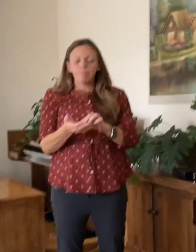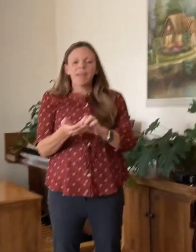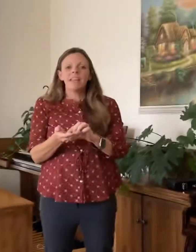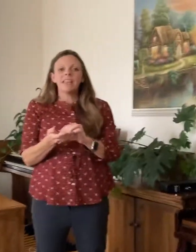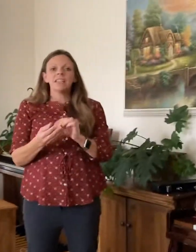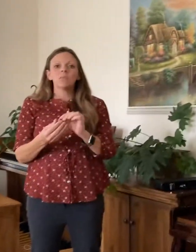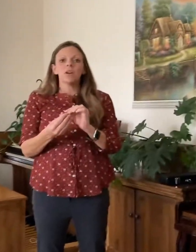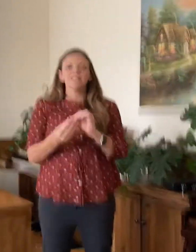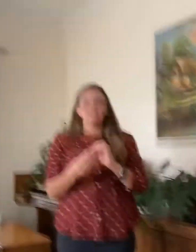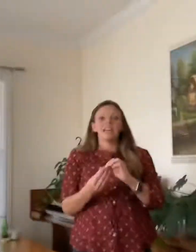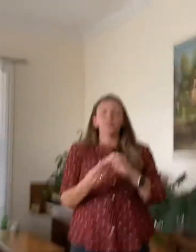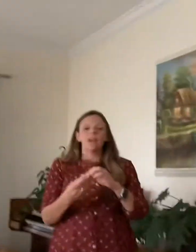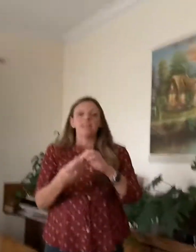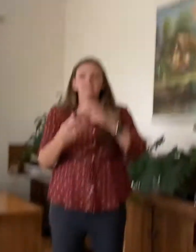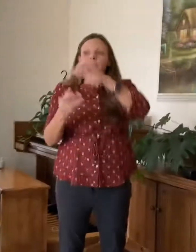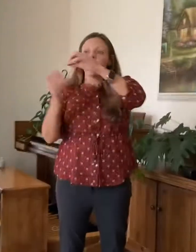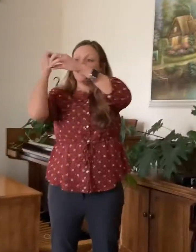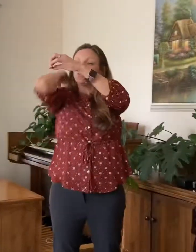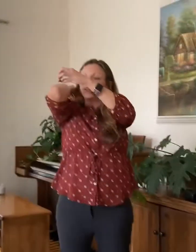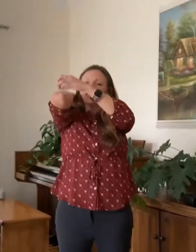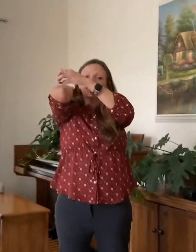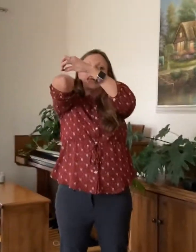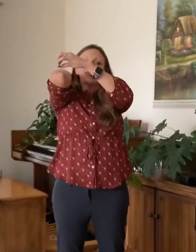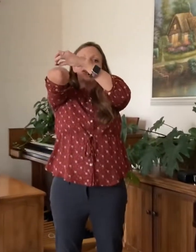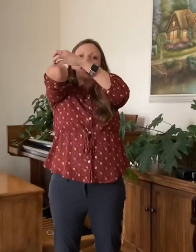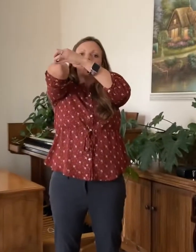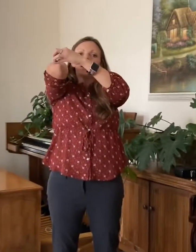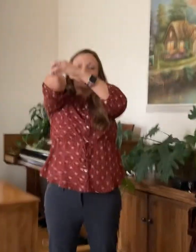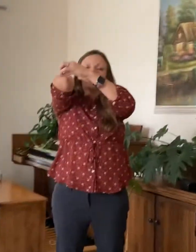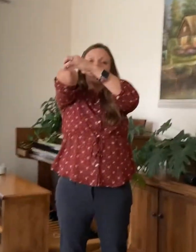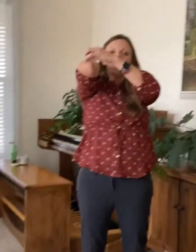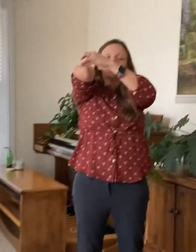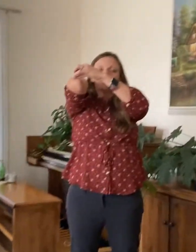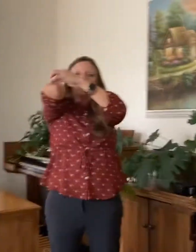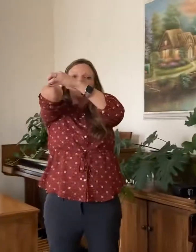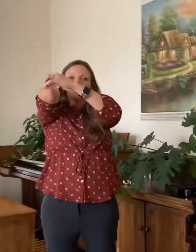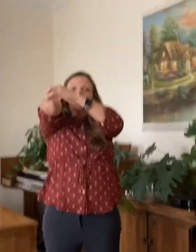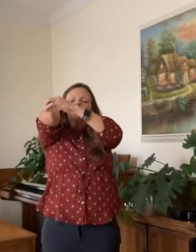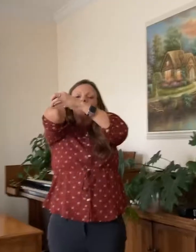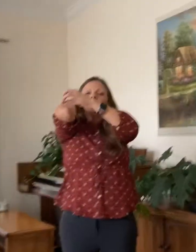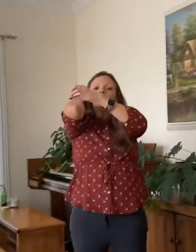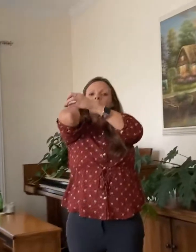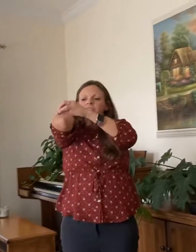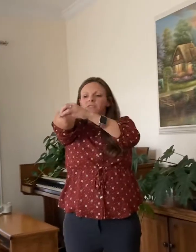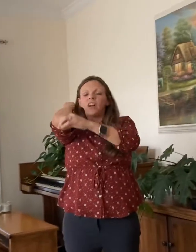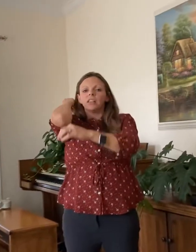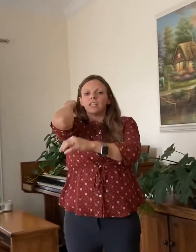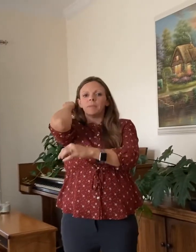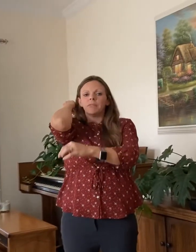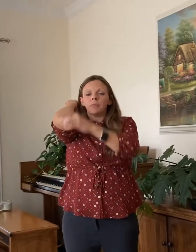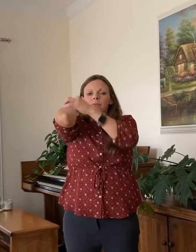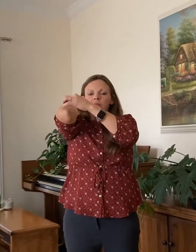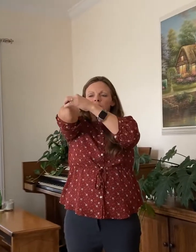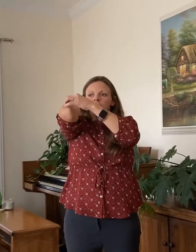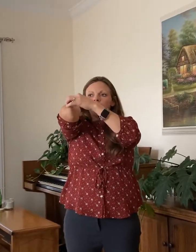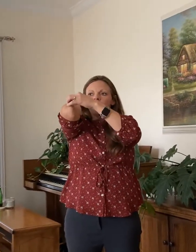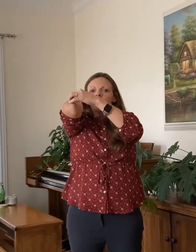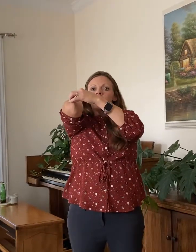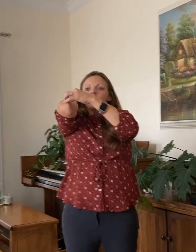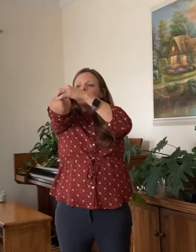pennies want to stay at rest. The pennies want to stay right there where they always were. They do start to fall a little bit from the force of gravity, but the